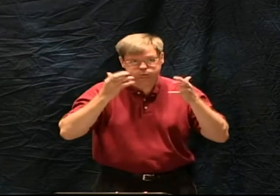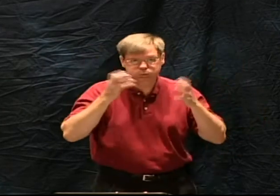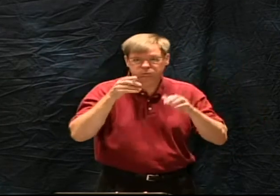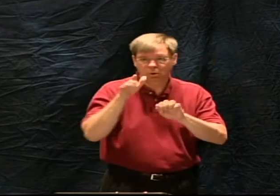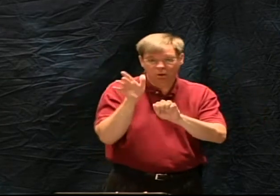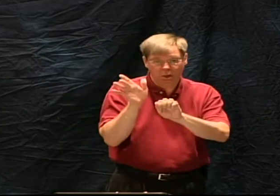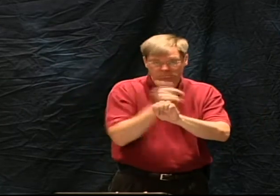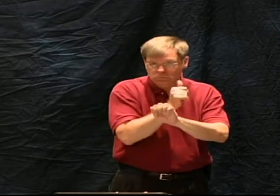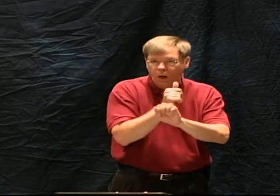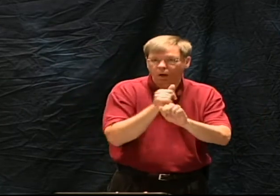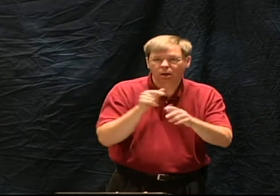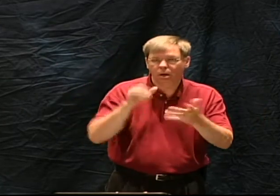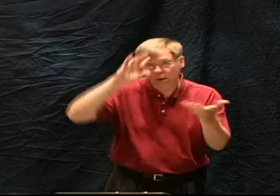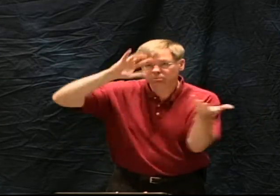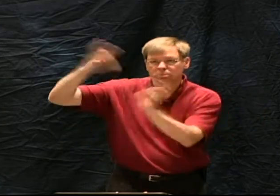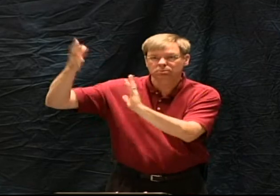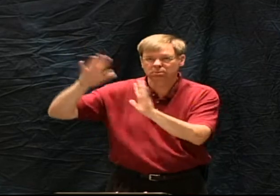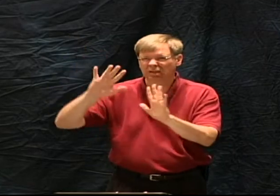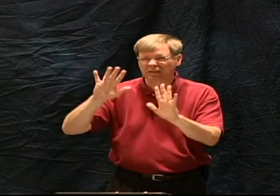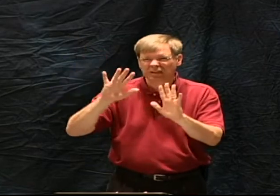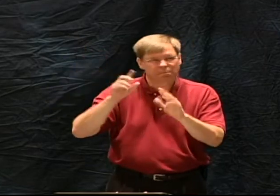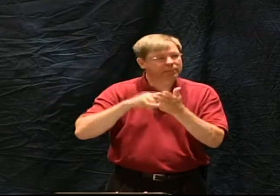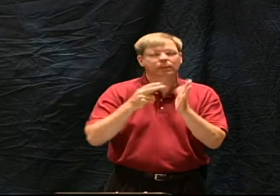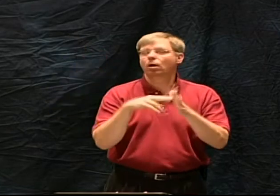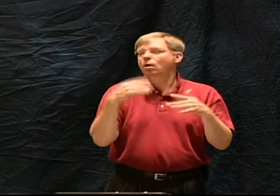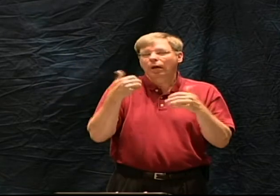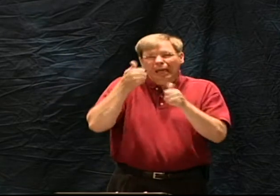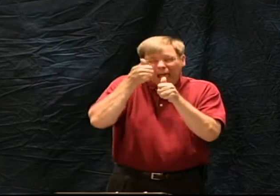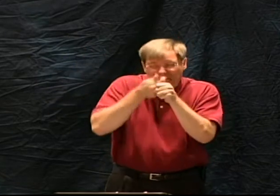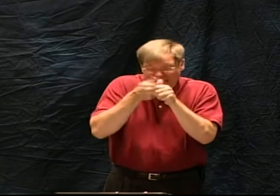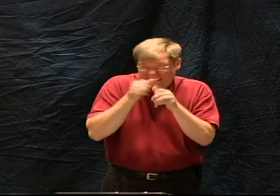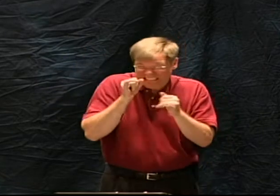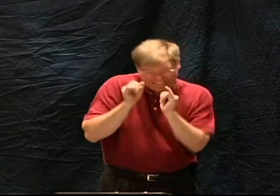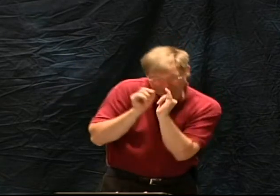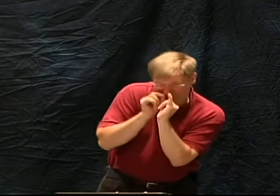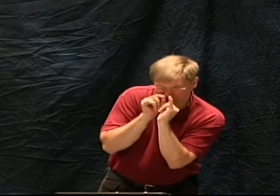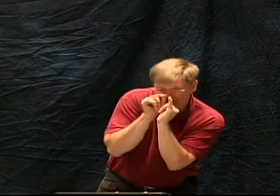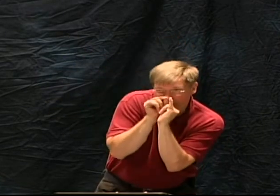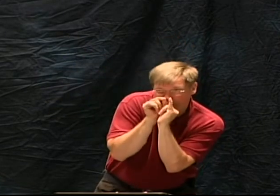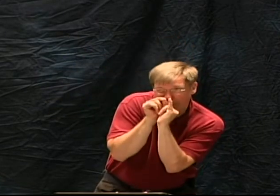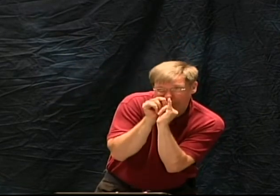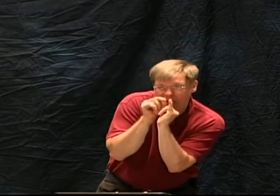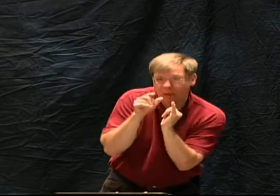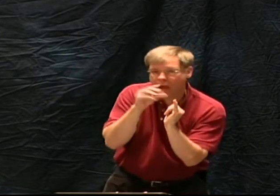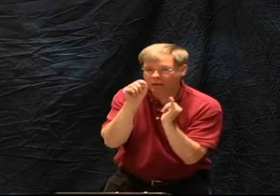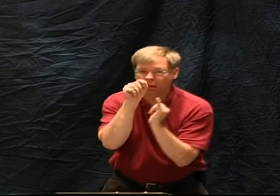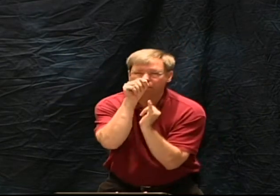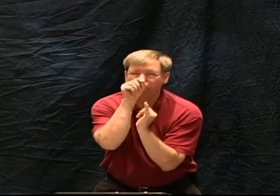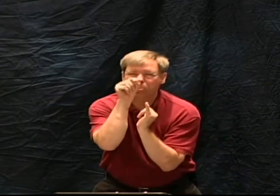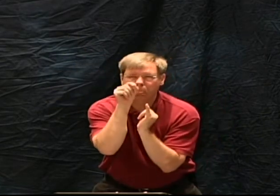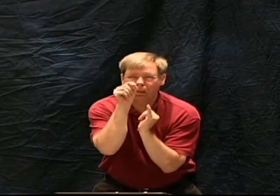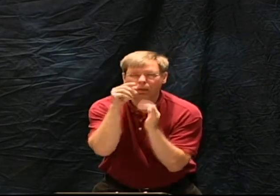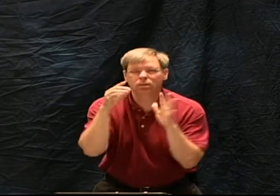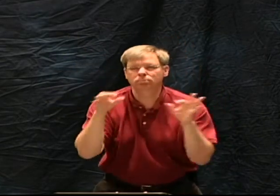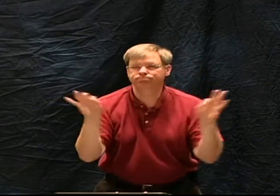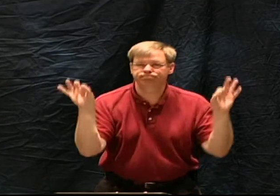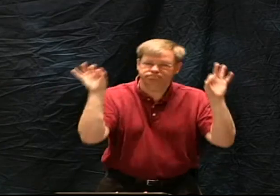they're small but they have great meaning if you were not to have those there would be great confusion it's like the dotted